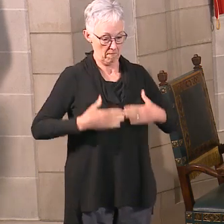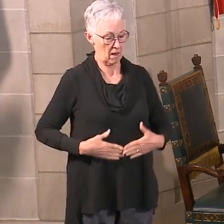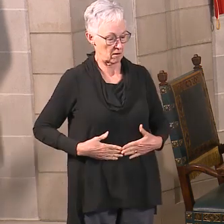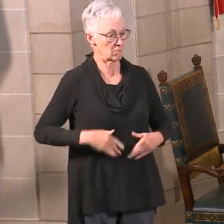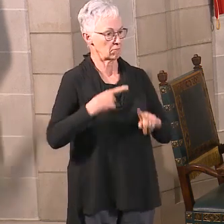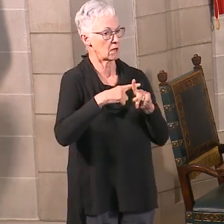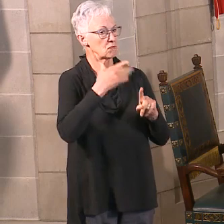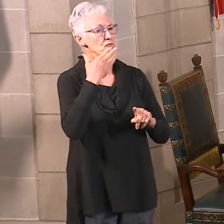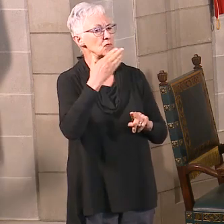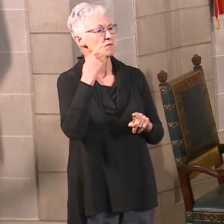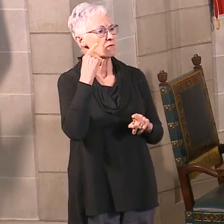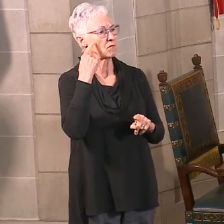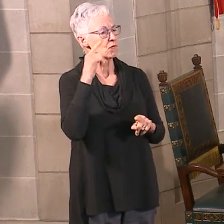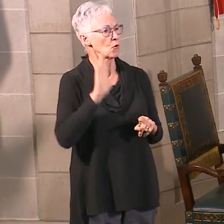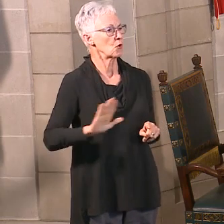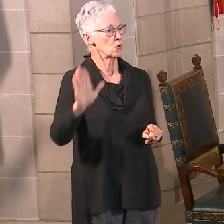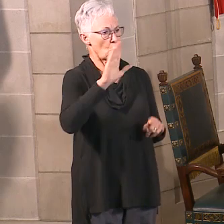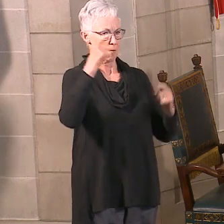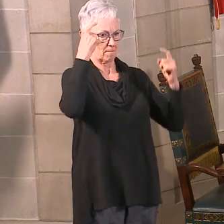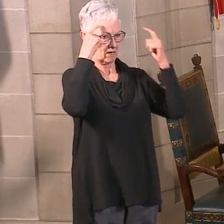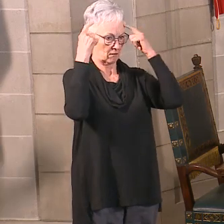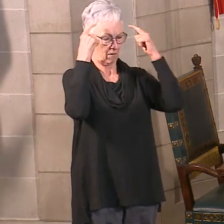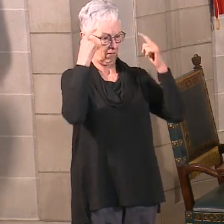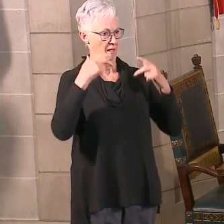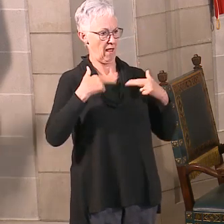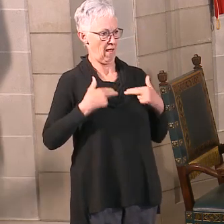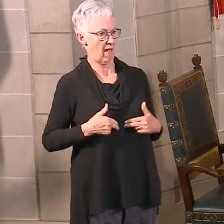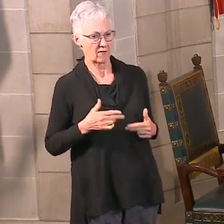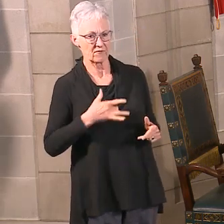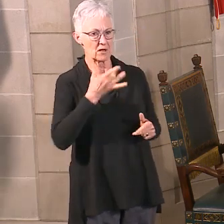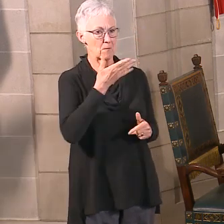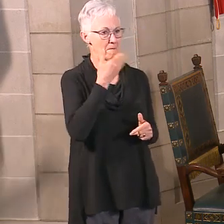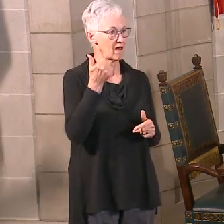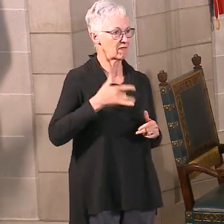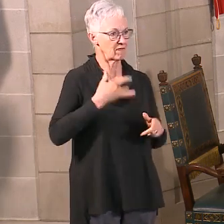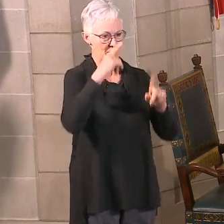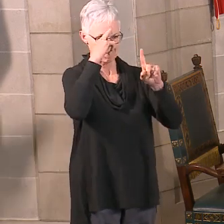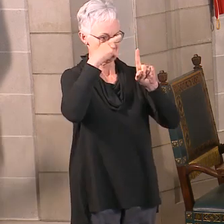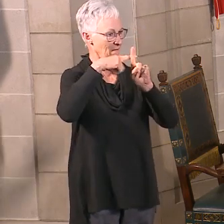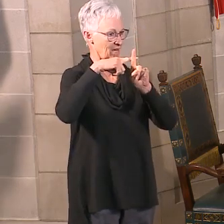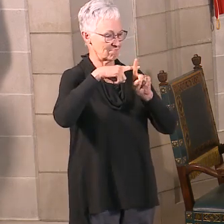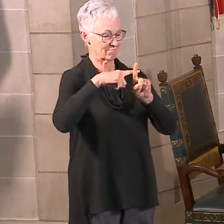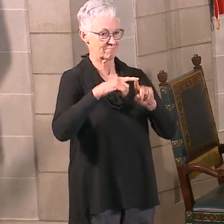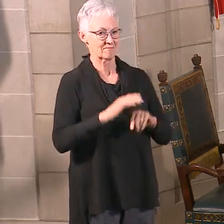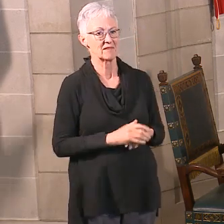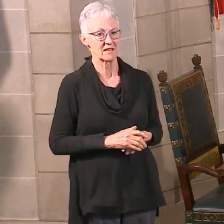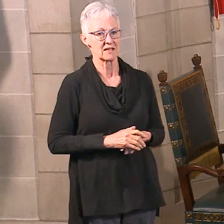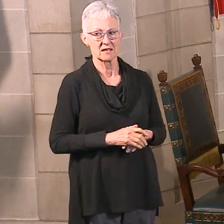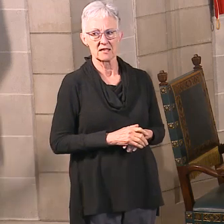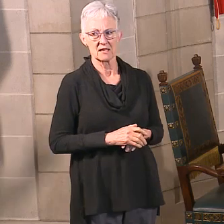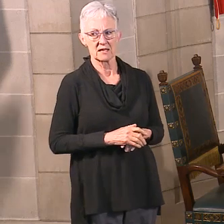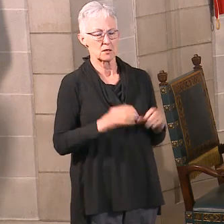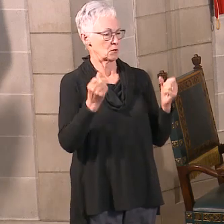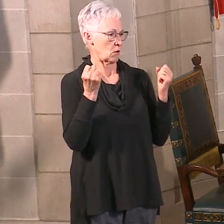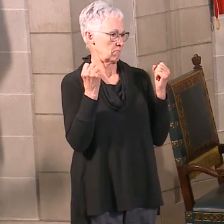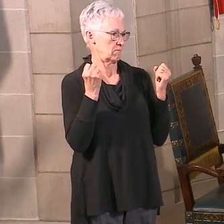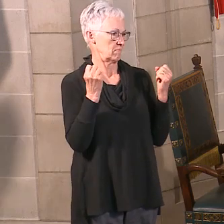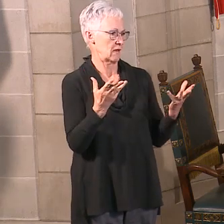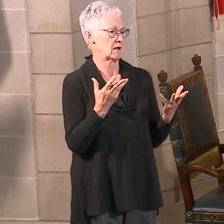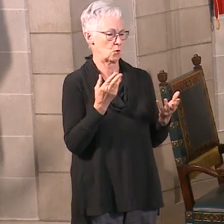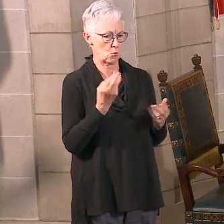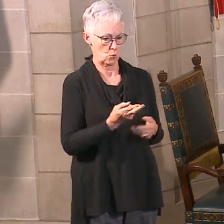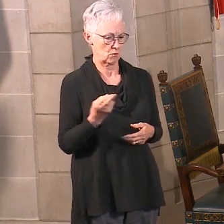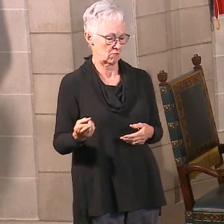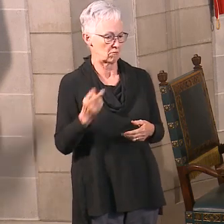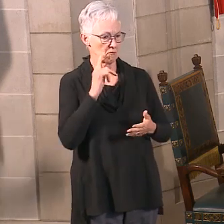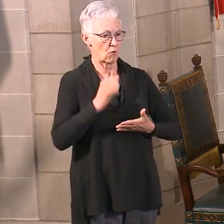especially at a time when we're saying social distancing that could lead to that isolation. So there are a number of resources out